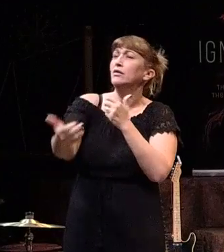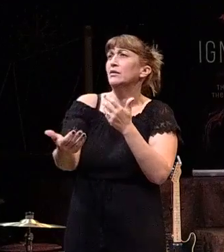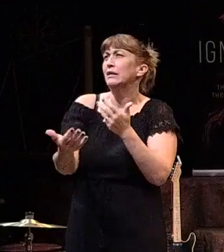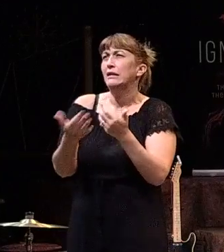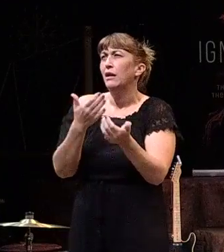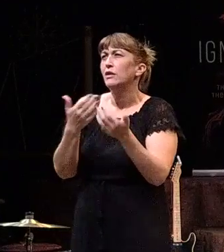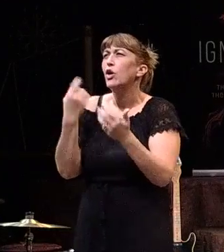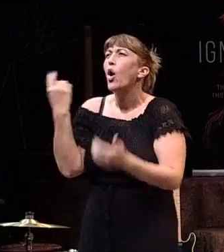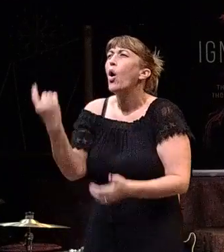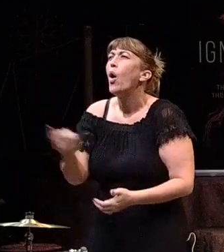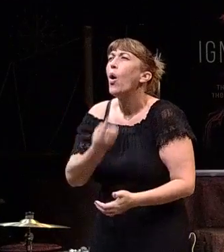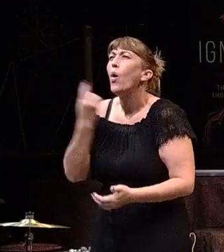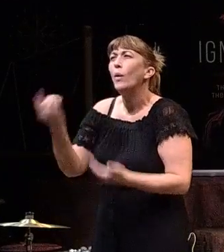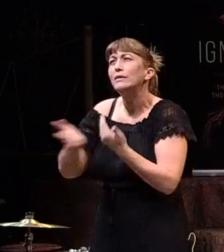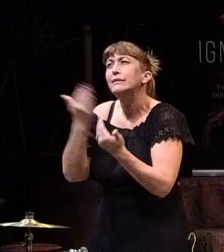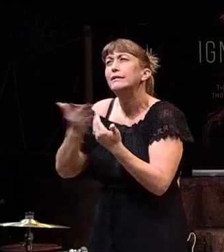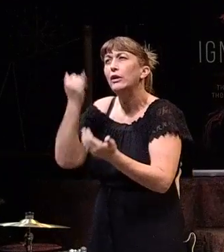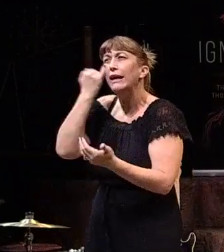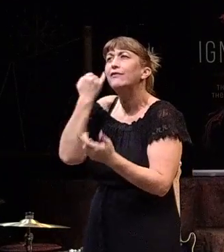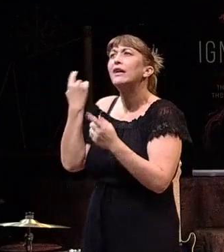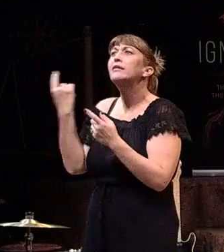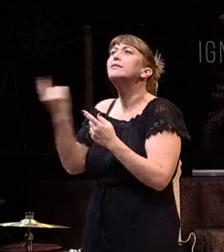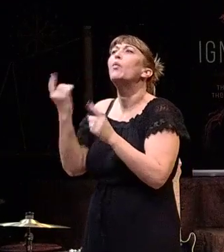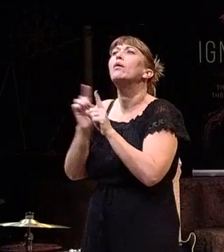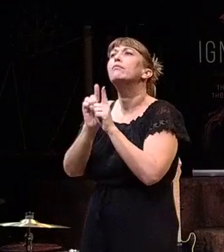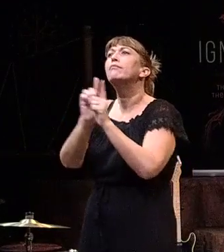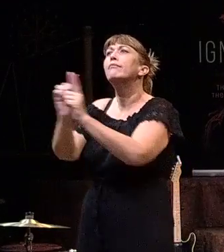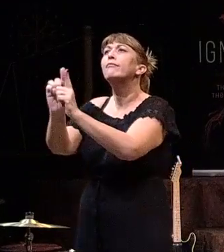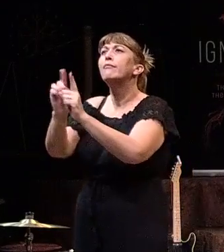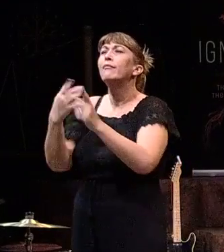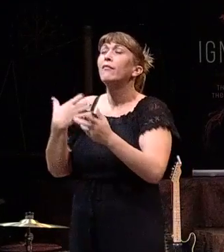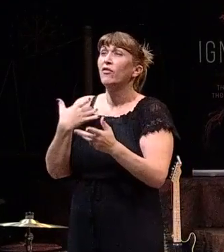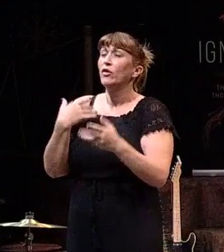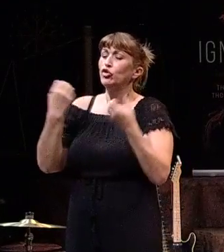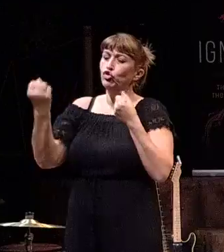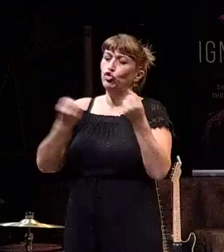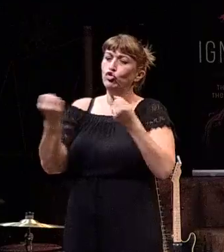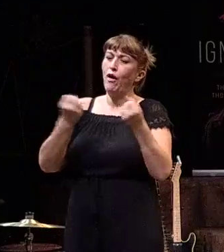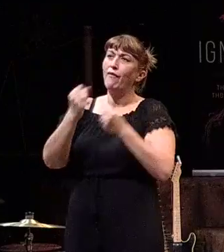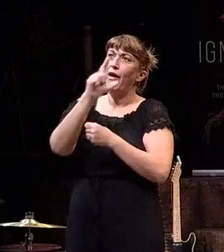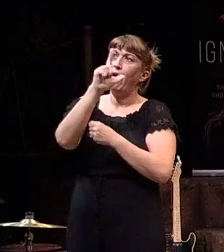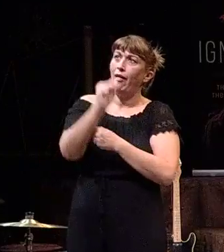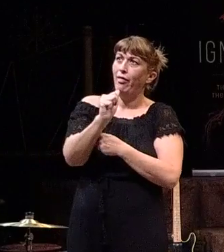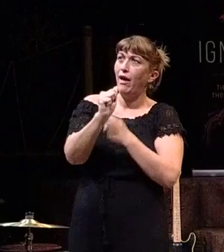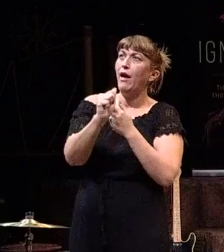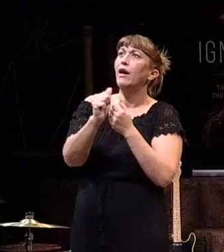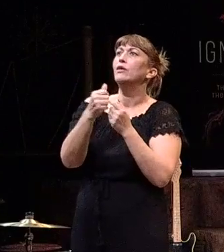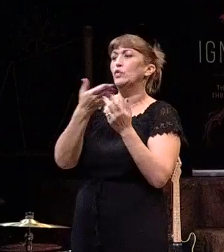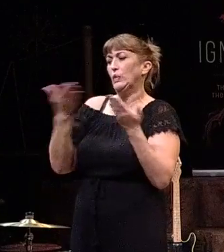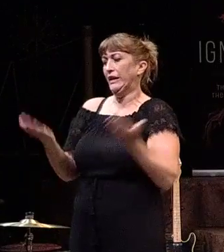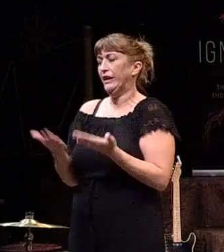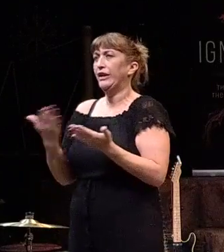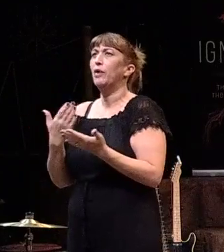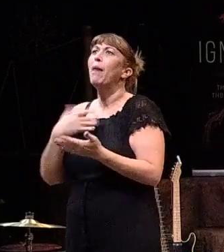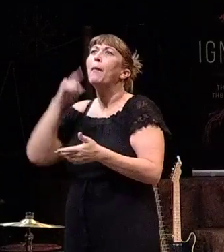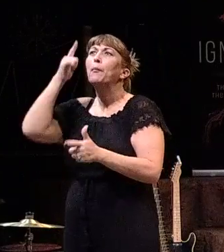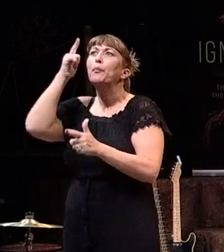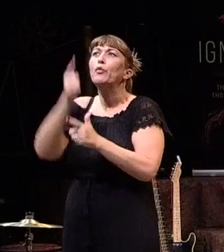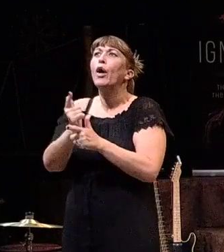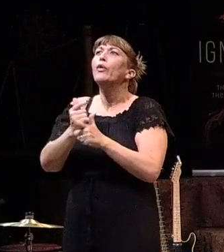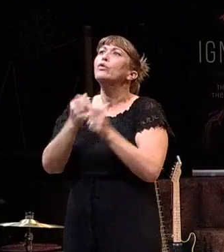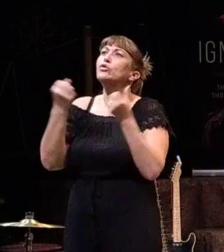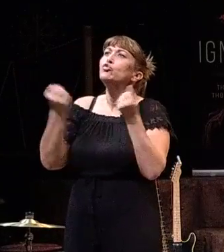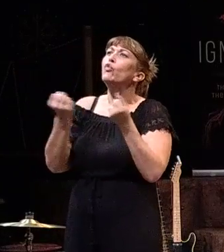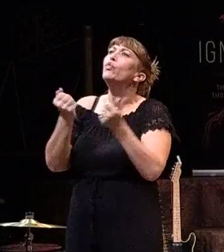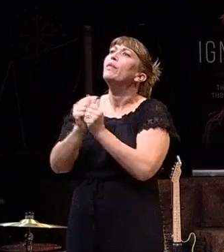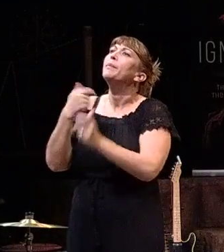It's always easier to have someone with you. On the drive from L.A. to here, my brother actually rode shotgun with me. And it was an awesome trip.